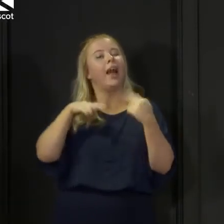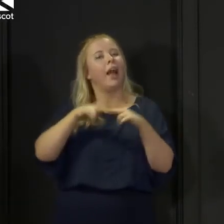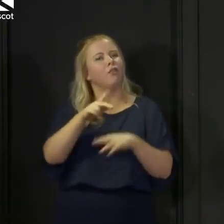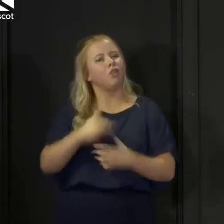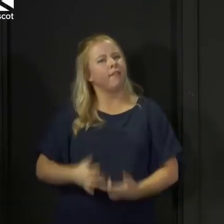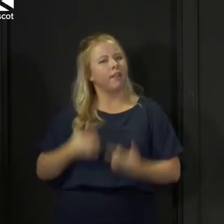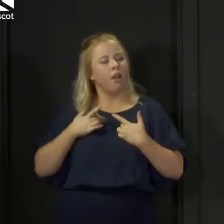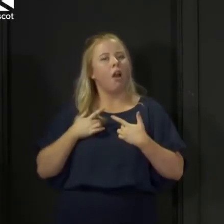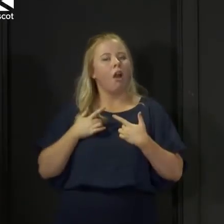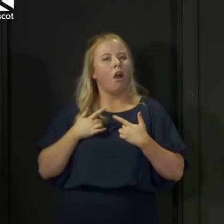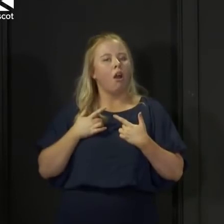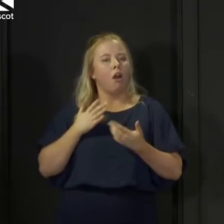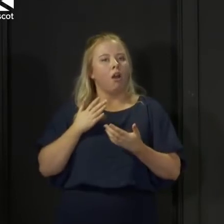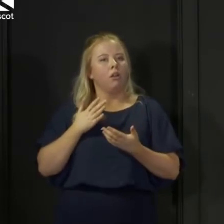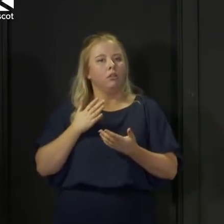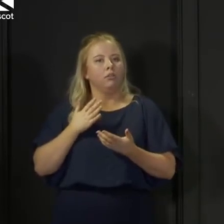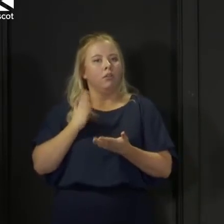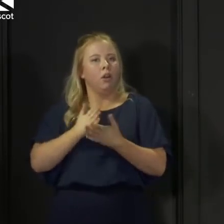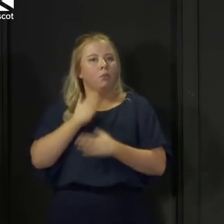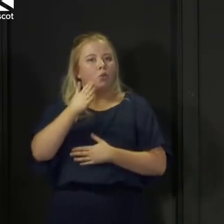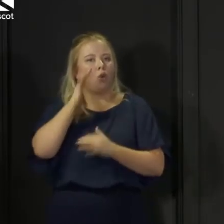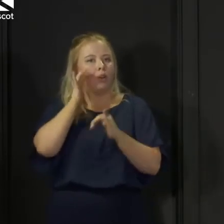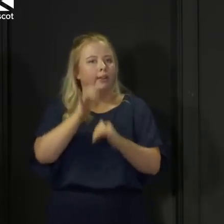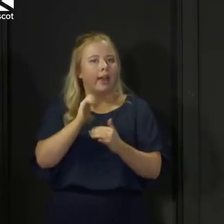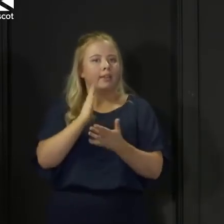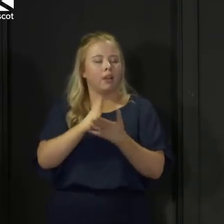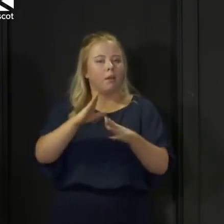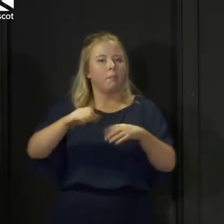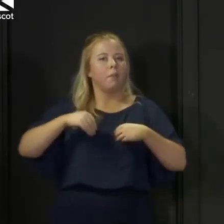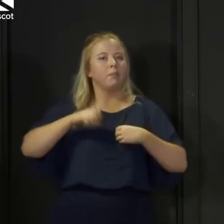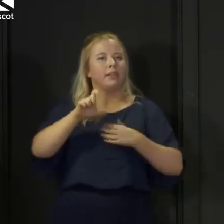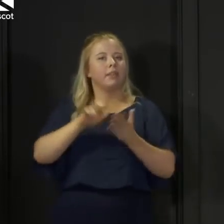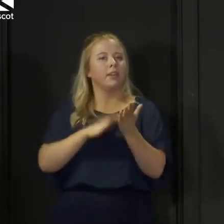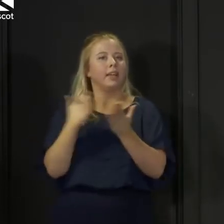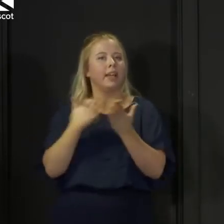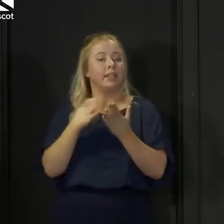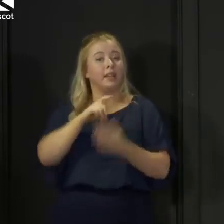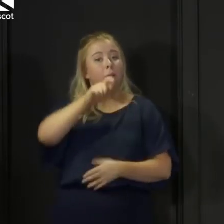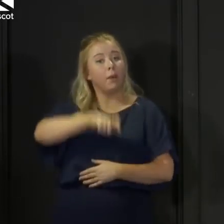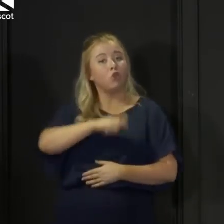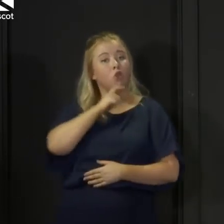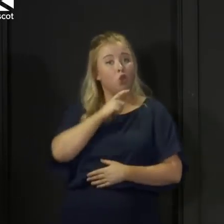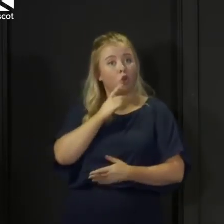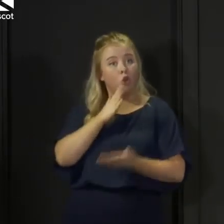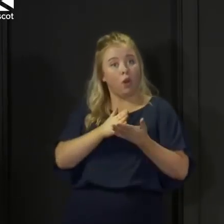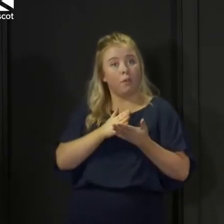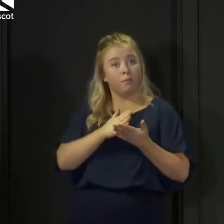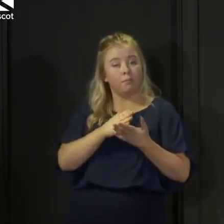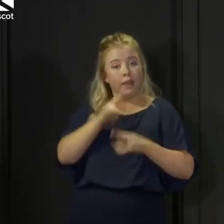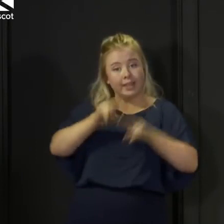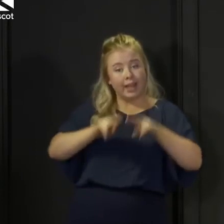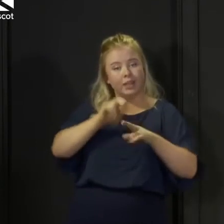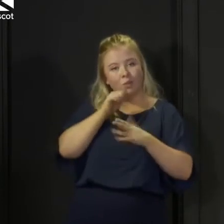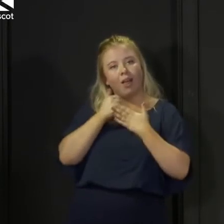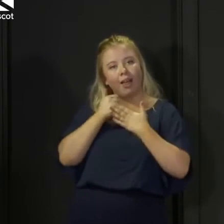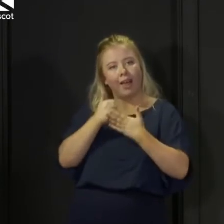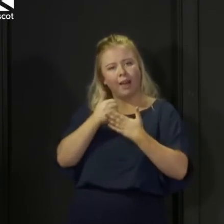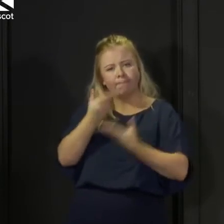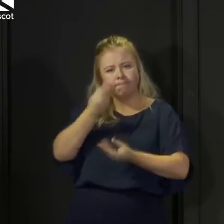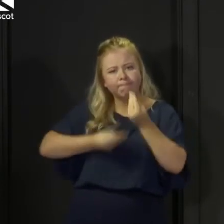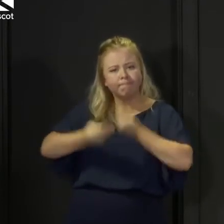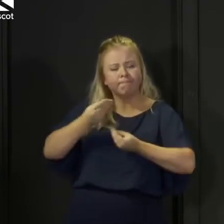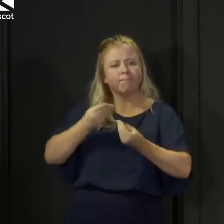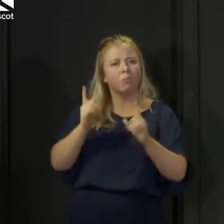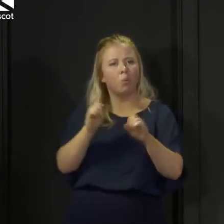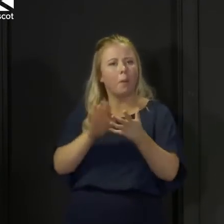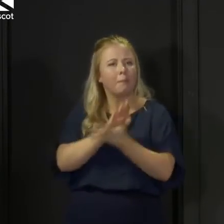yourself in the position of testing positive, the contact tracer will be able to take you through some of this and help you to assess who your contacts have been and